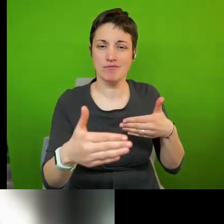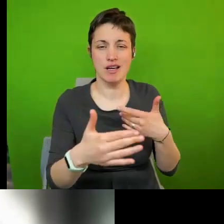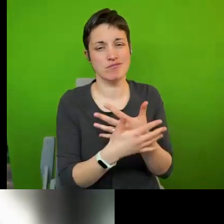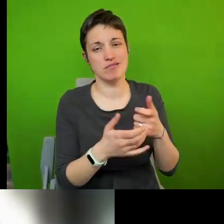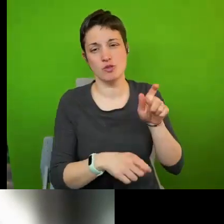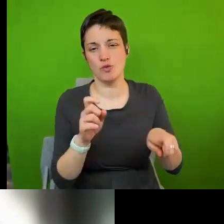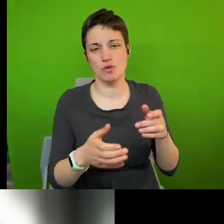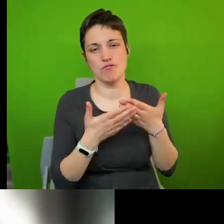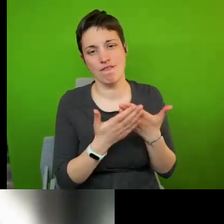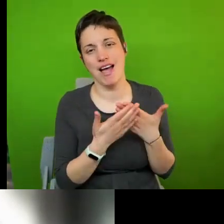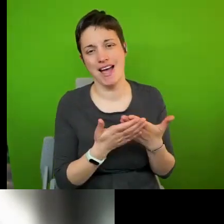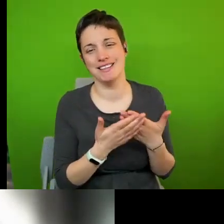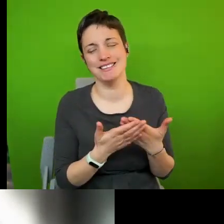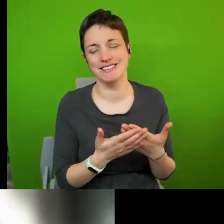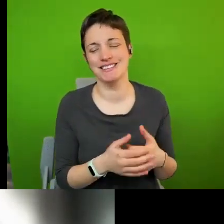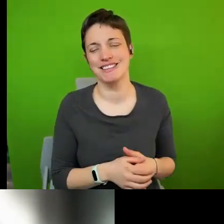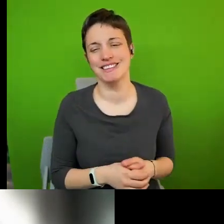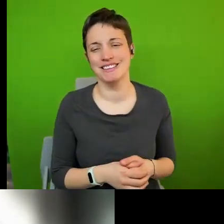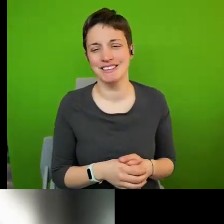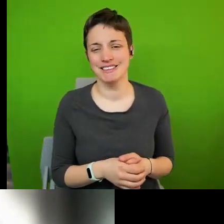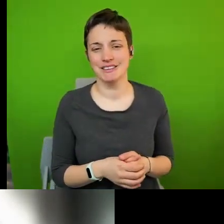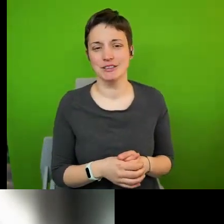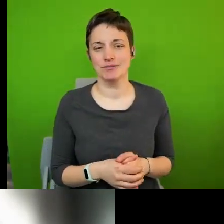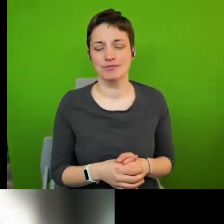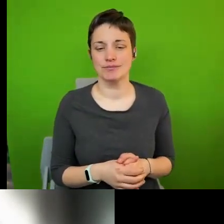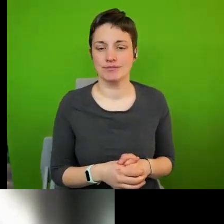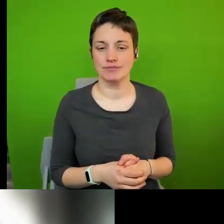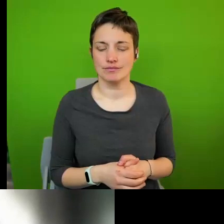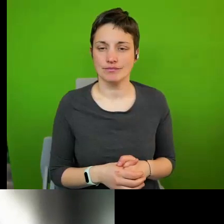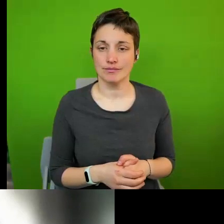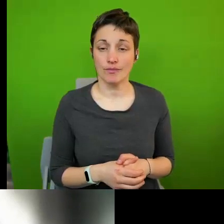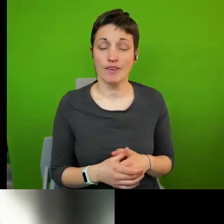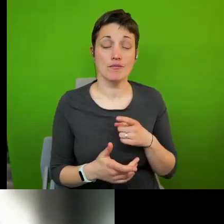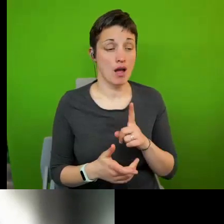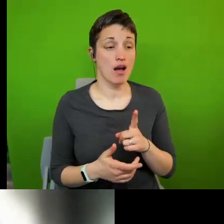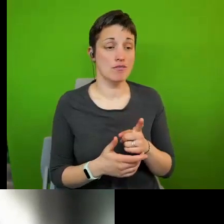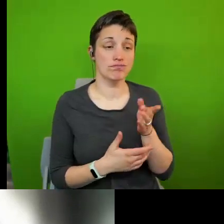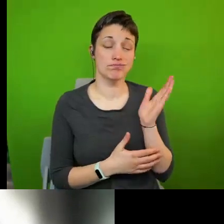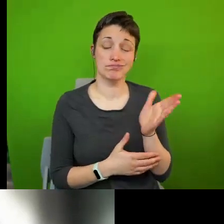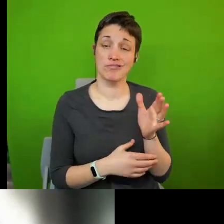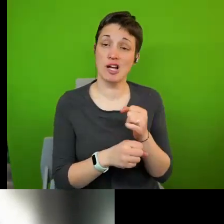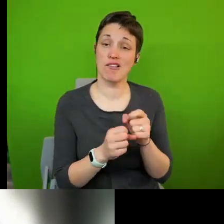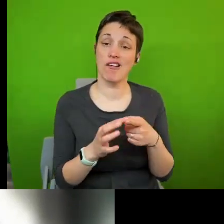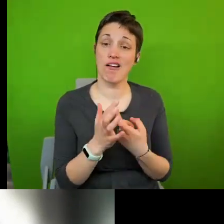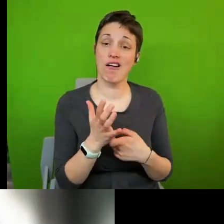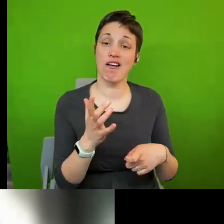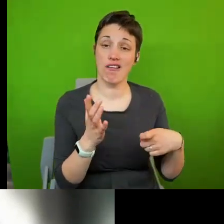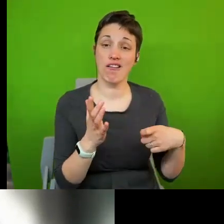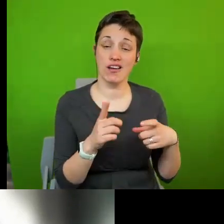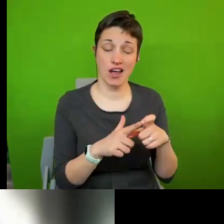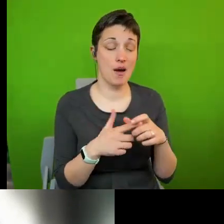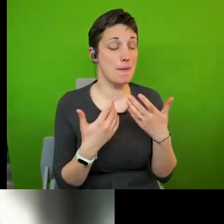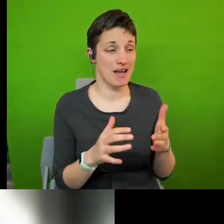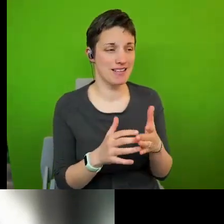but we we very much and really the the talk gert has i guess further entrenched our desire to